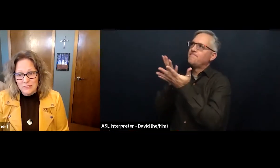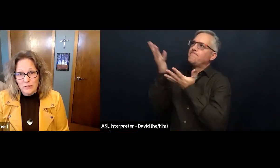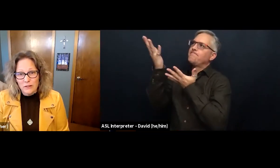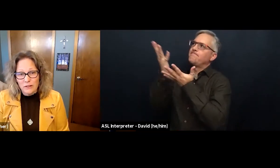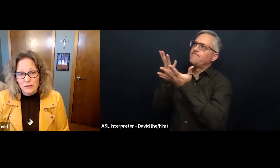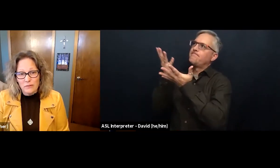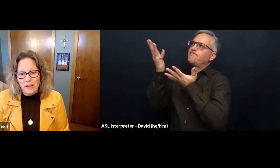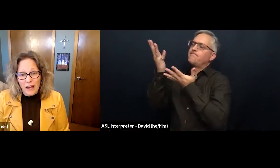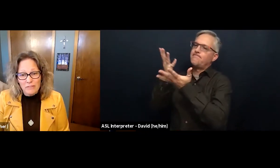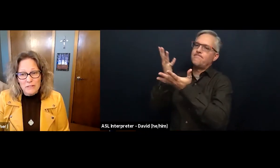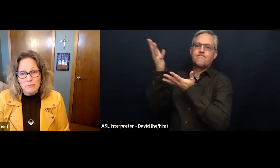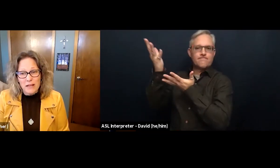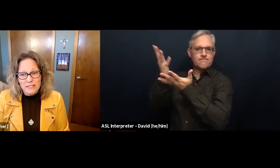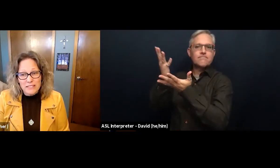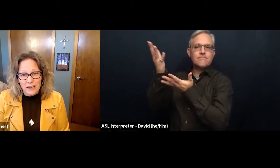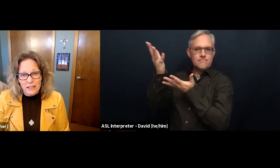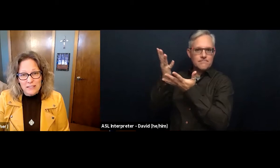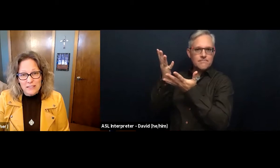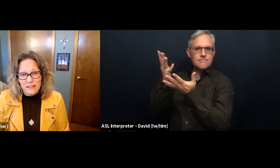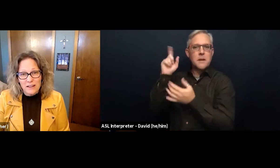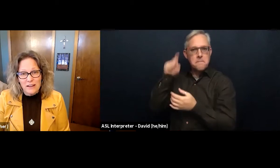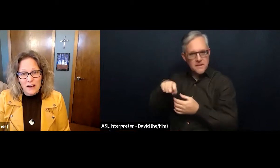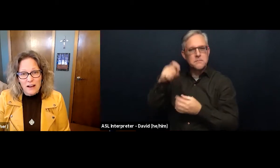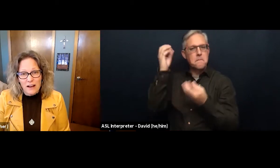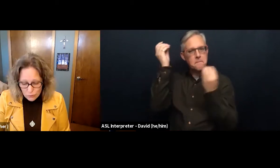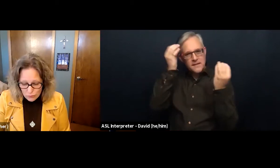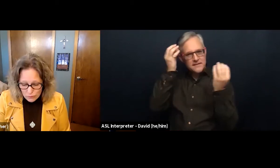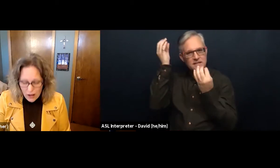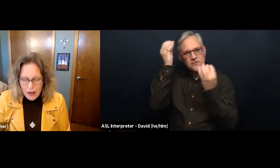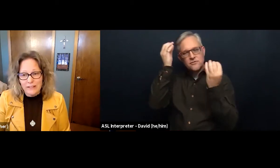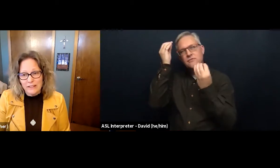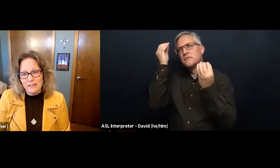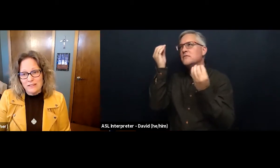We have to meditate on who God is.